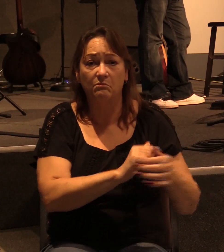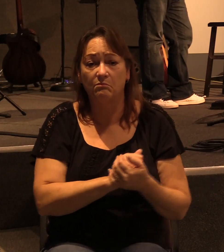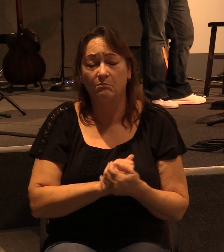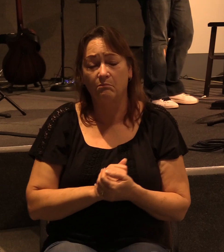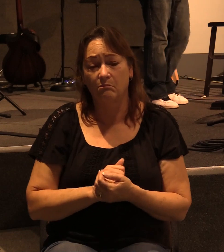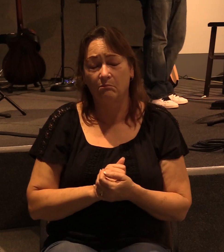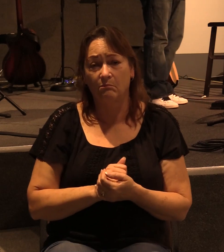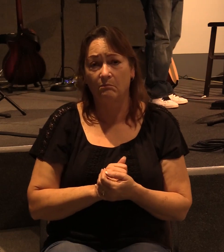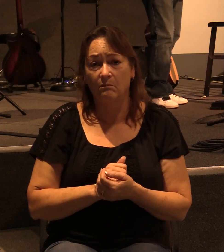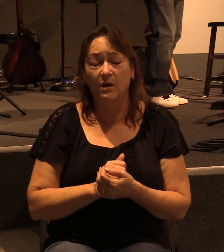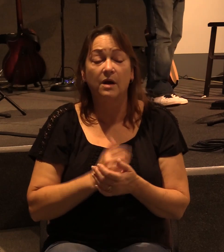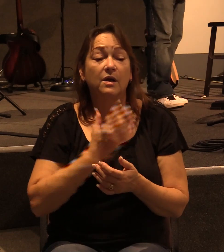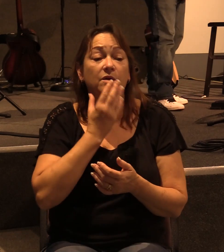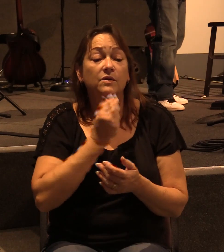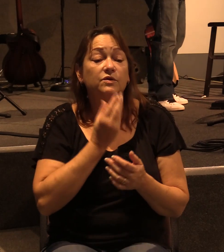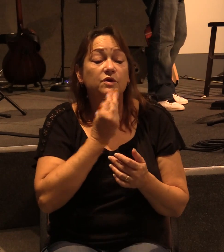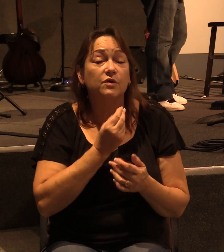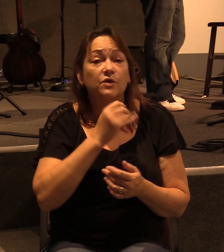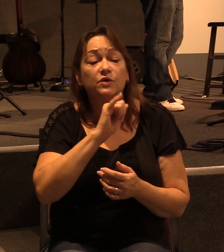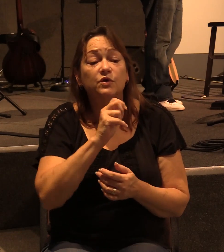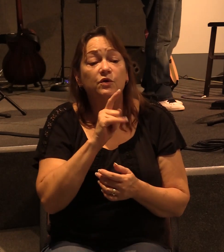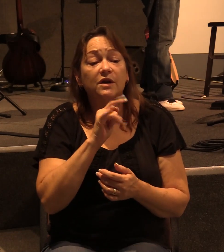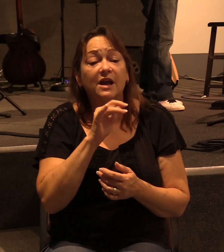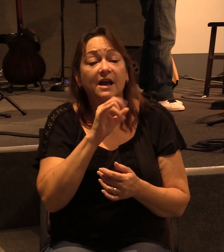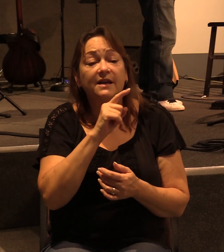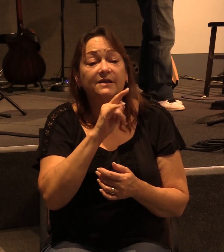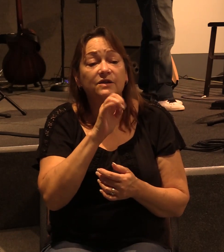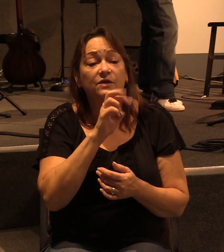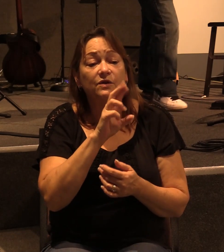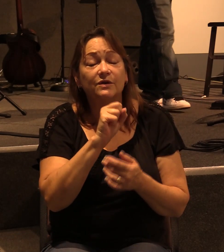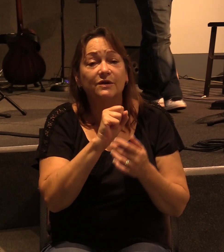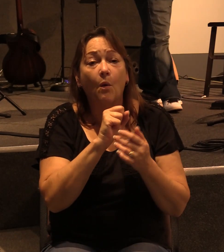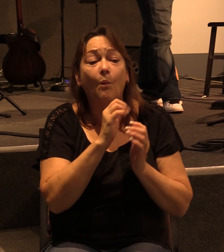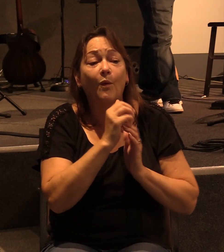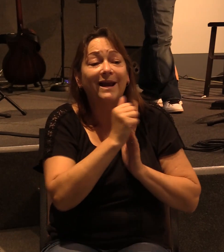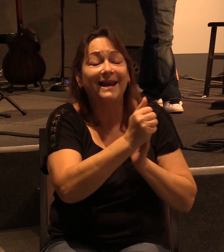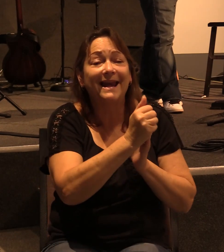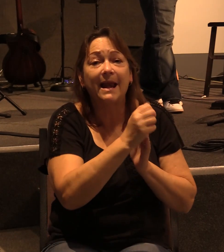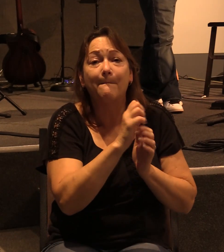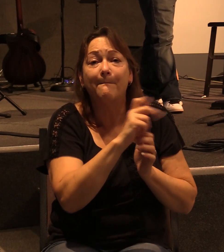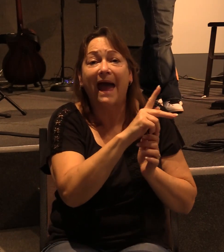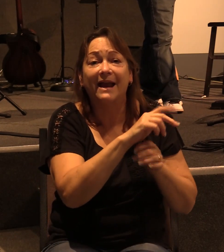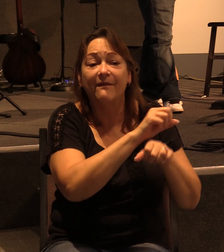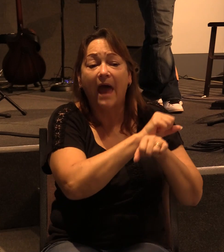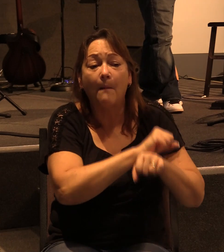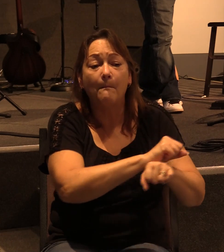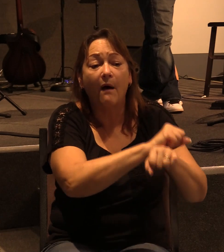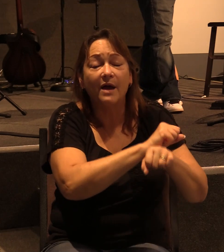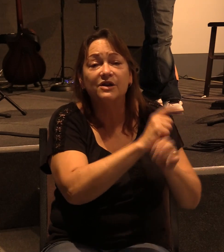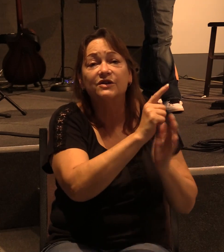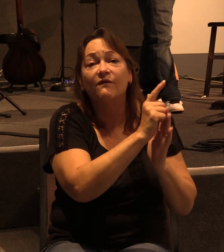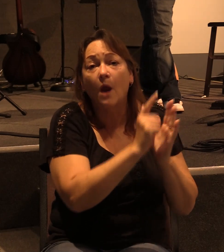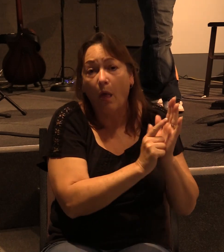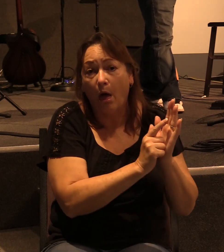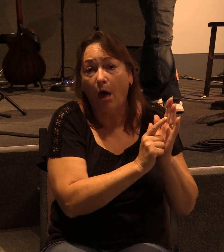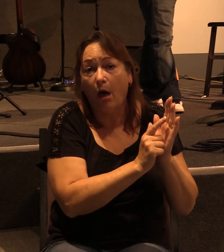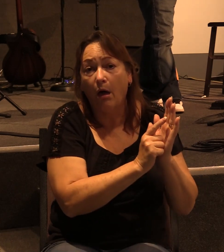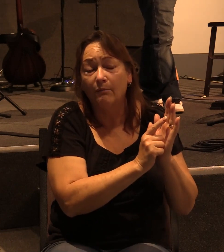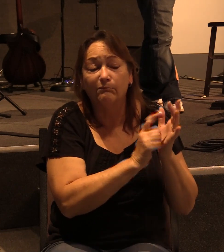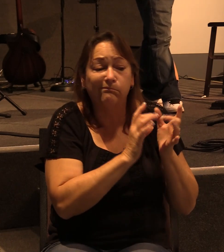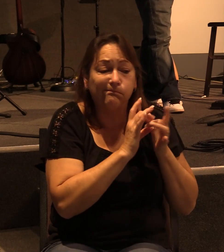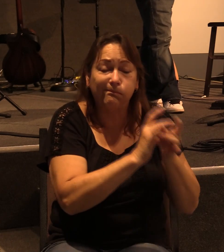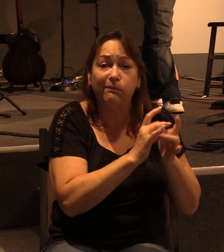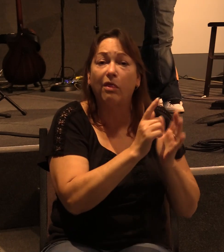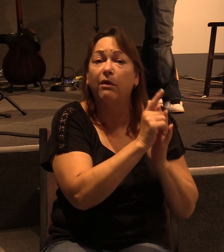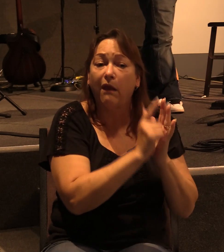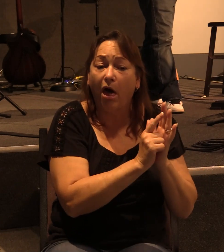You see, the Judaizers were leading them back into that bondage that is the law. trying to